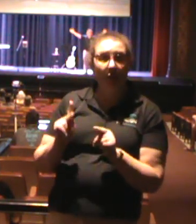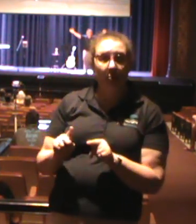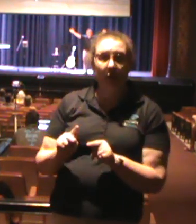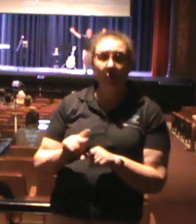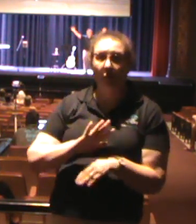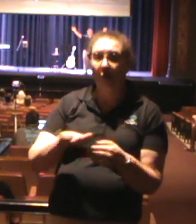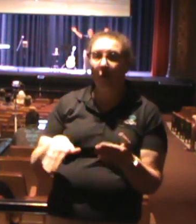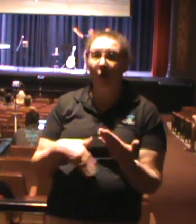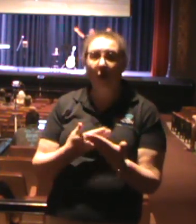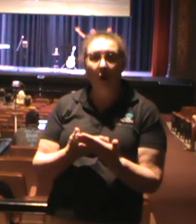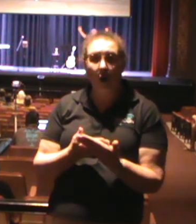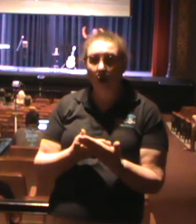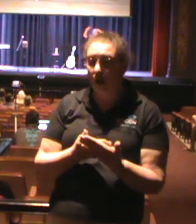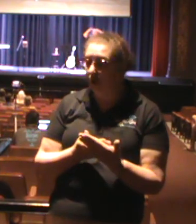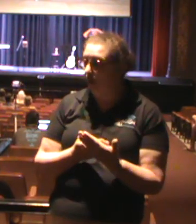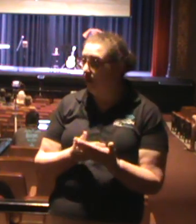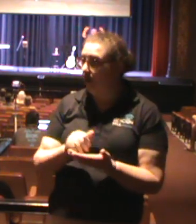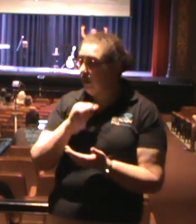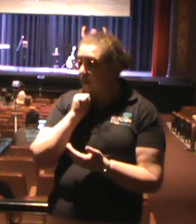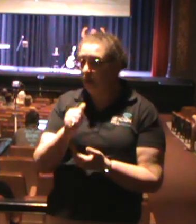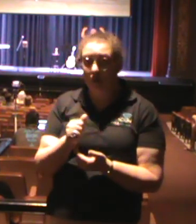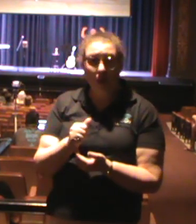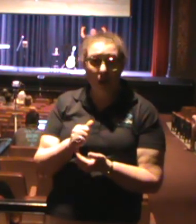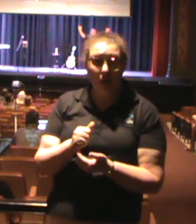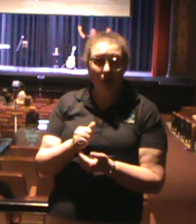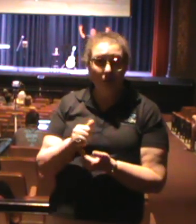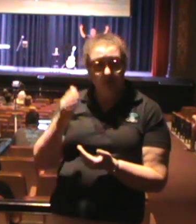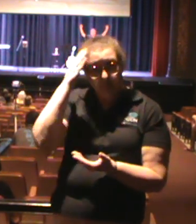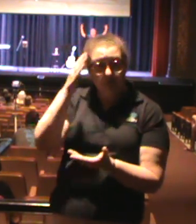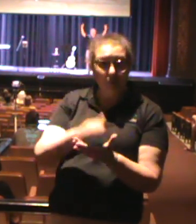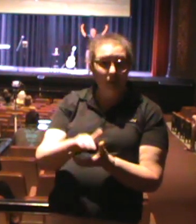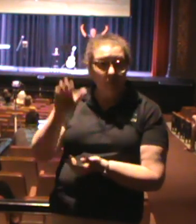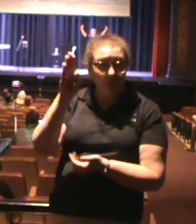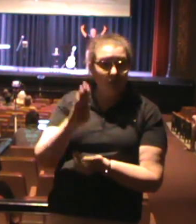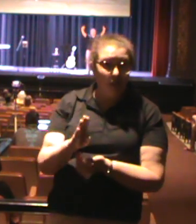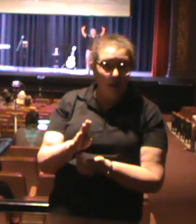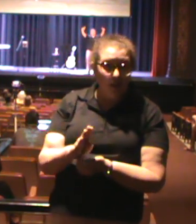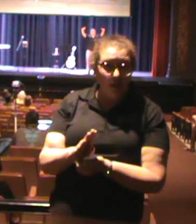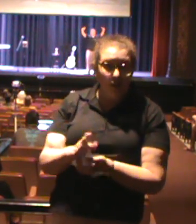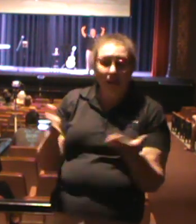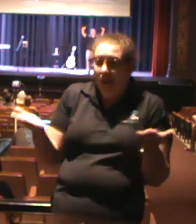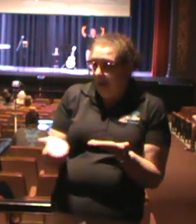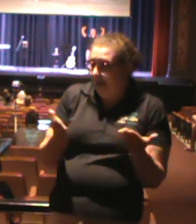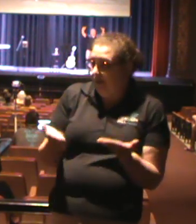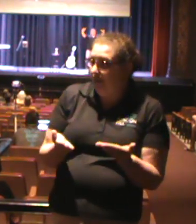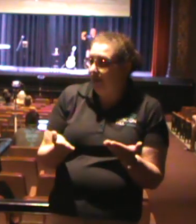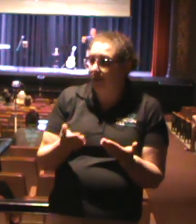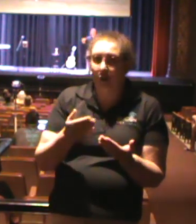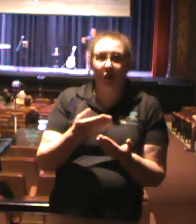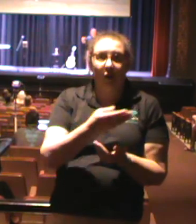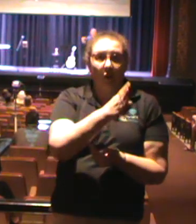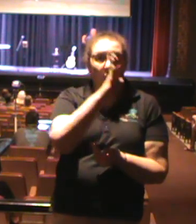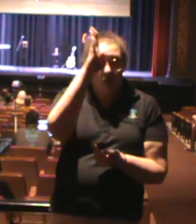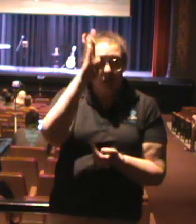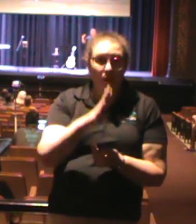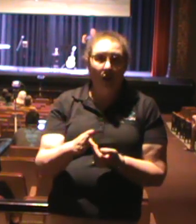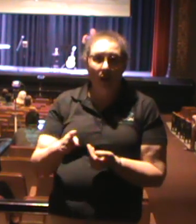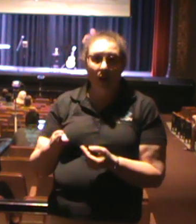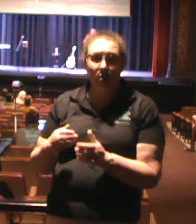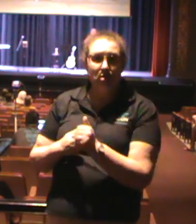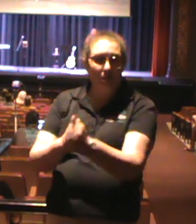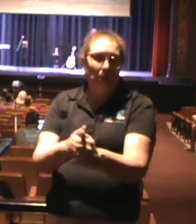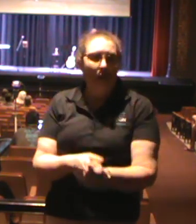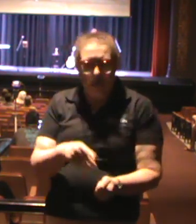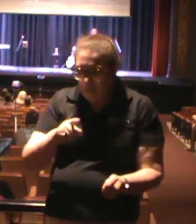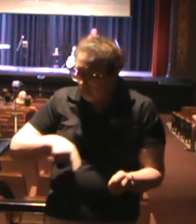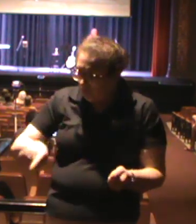atheists. They're all atheists. They don't even believe that God exists. And here we are, and God is bringing them right to us. And so we're sitting